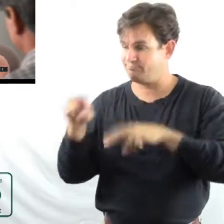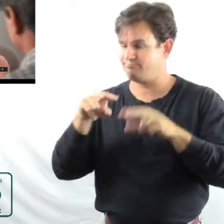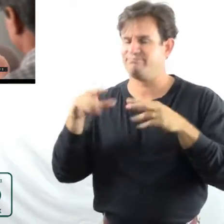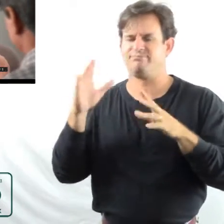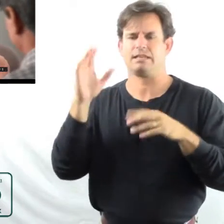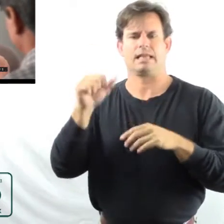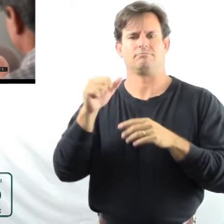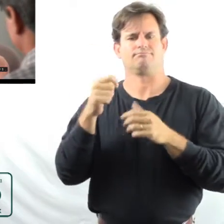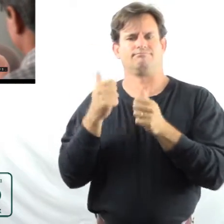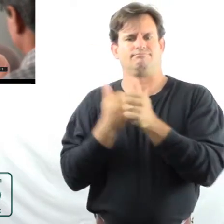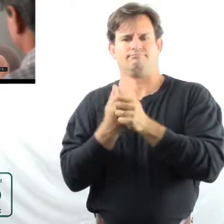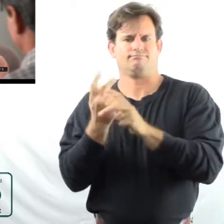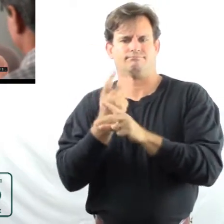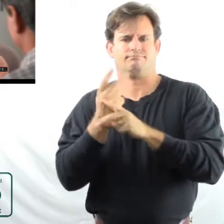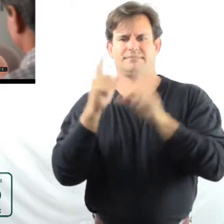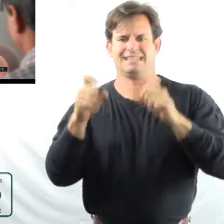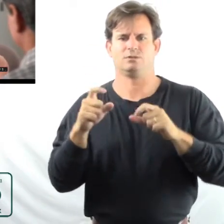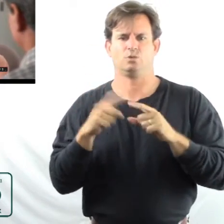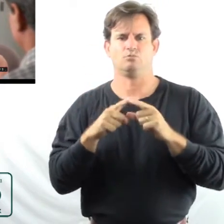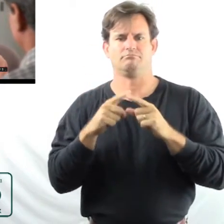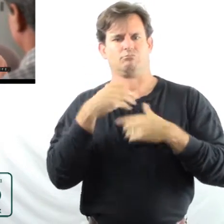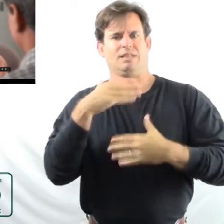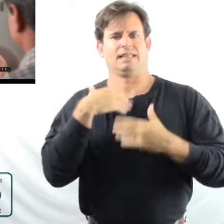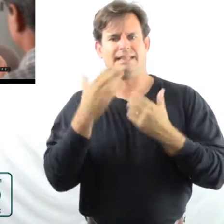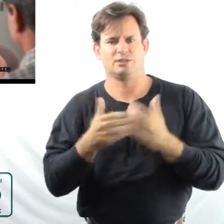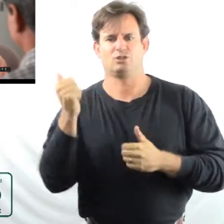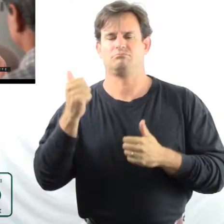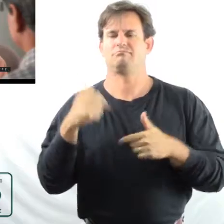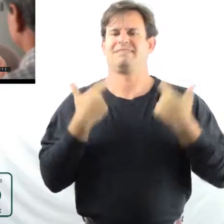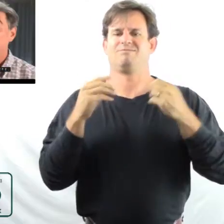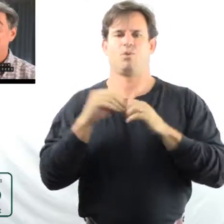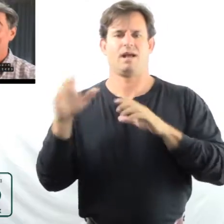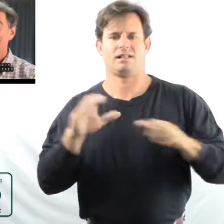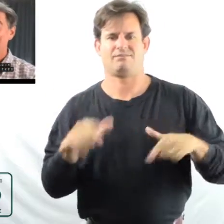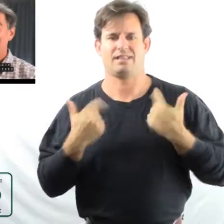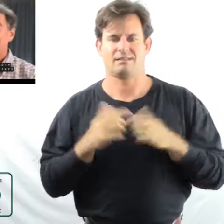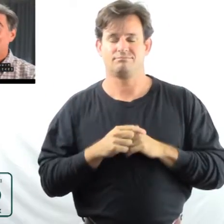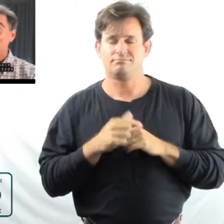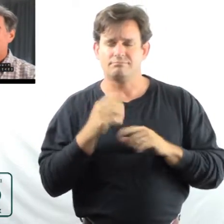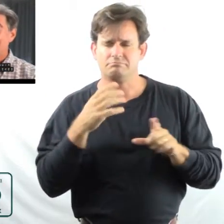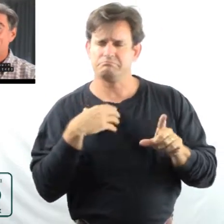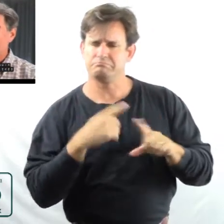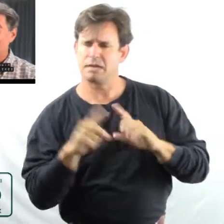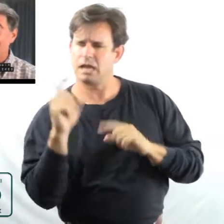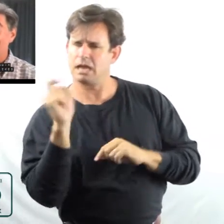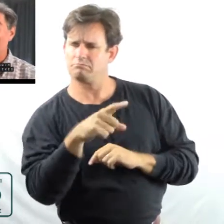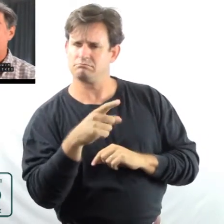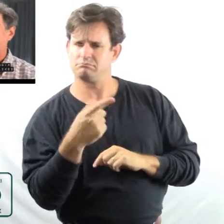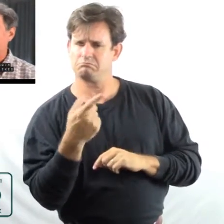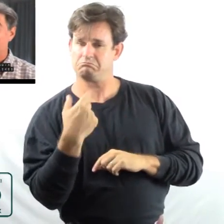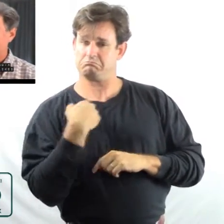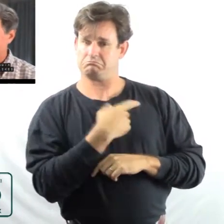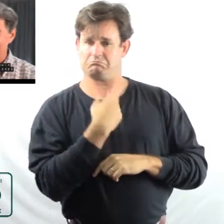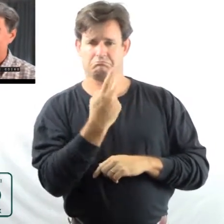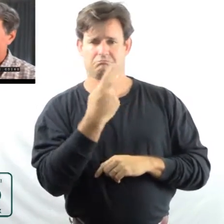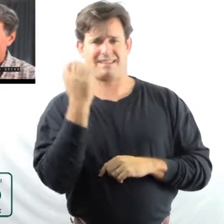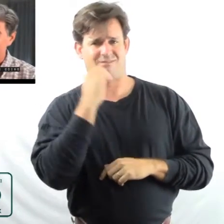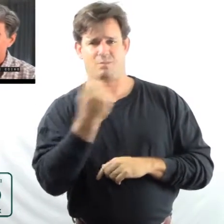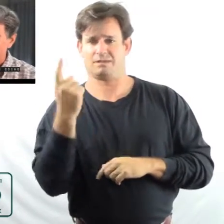breathe easier, relieve your symptoms, and lead a more active life. But, Edna, you and I both know that not everybody likes going to the doctors,